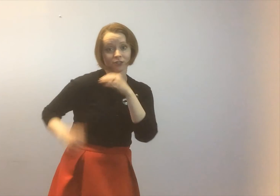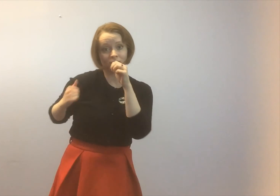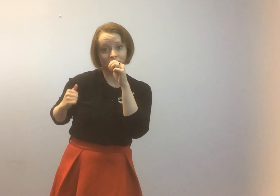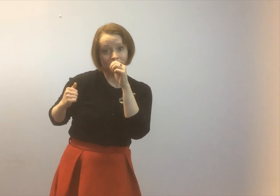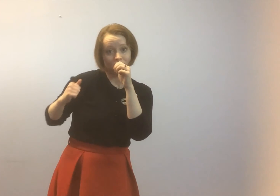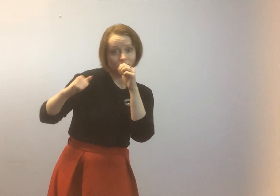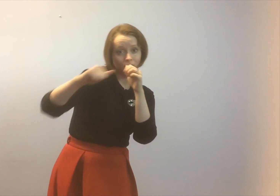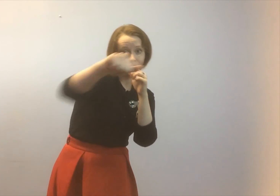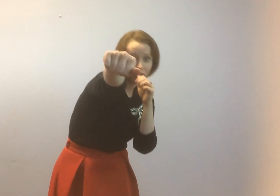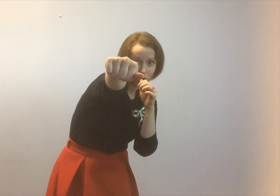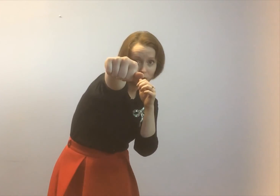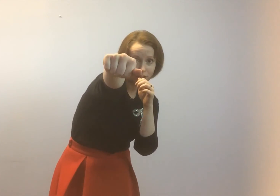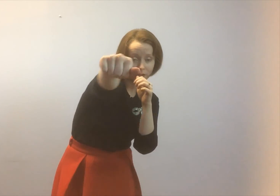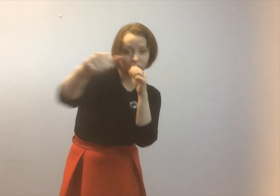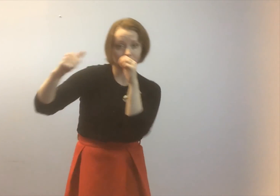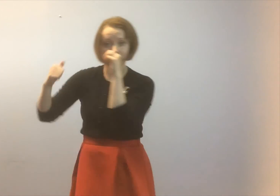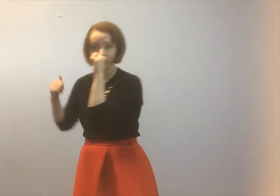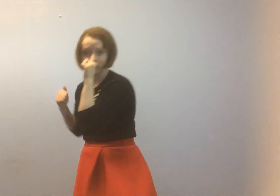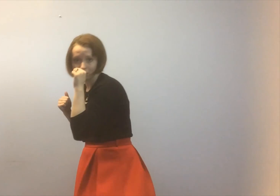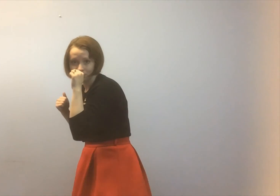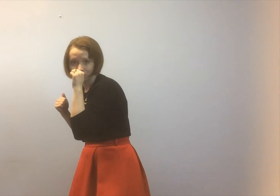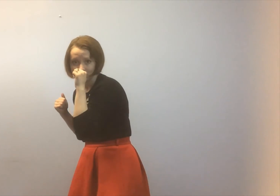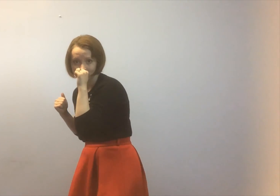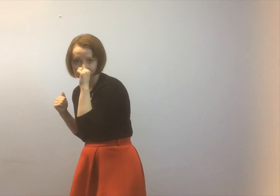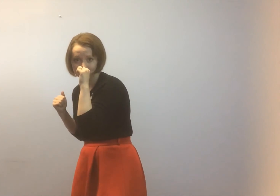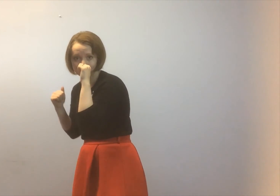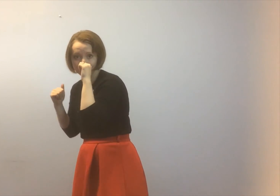followed by the fist in the arm so